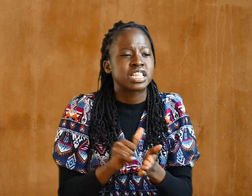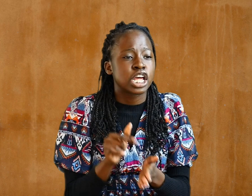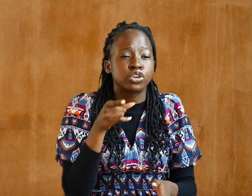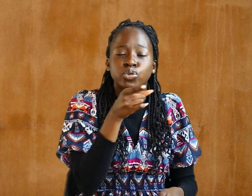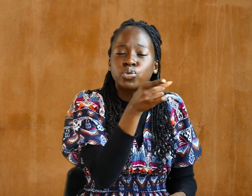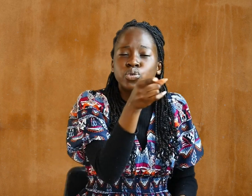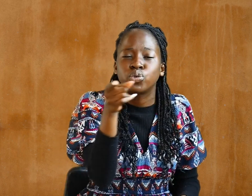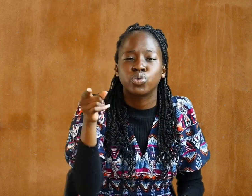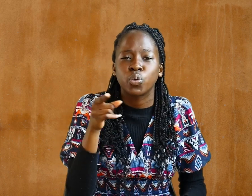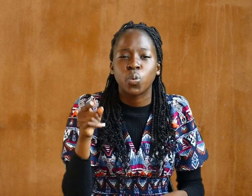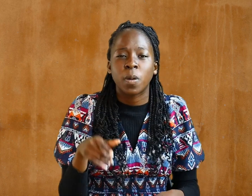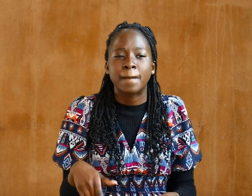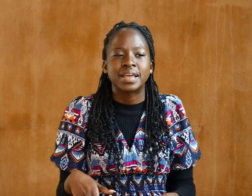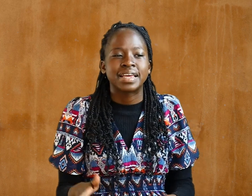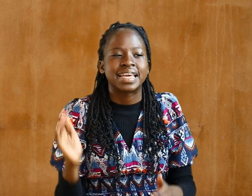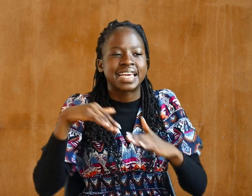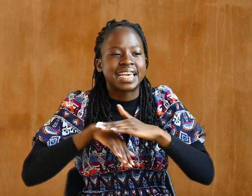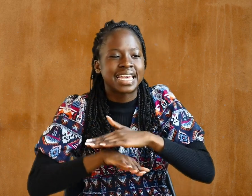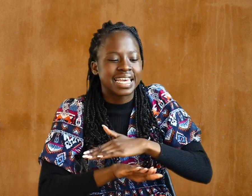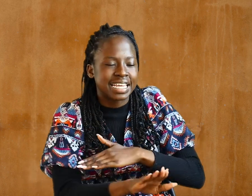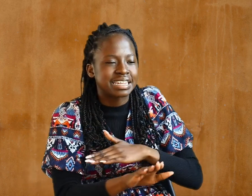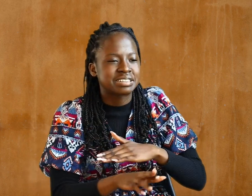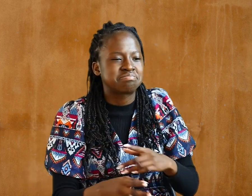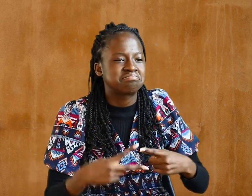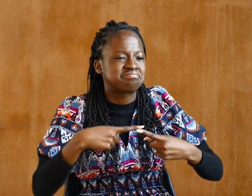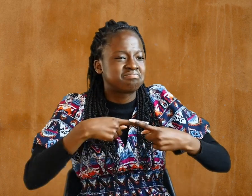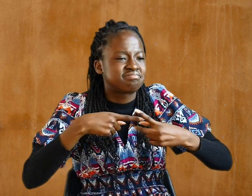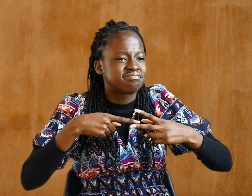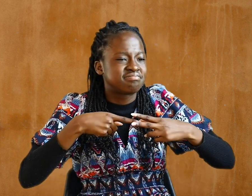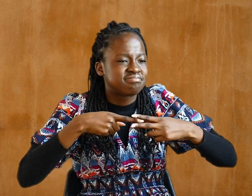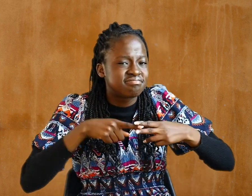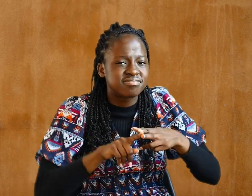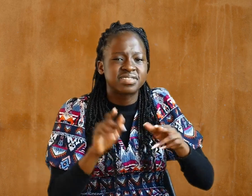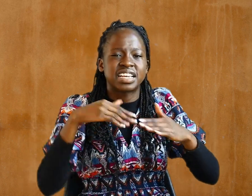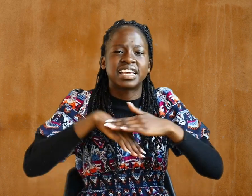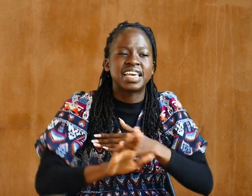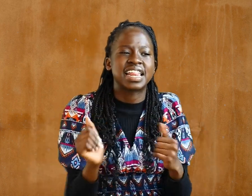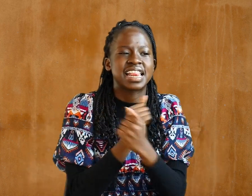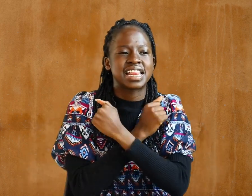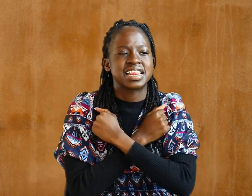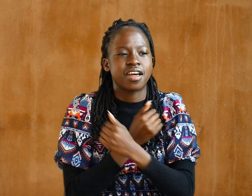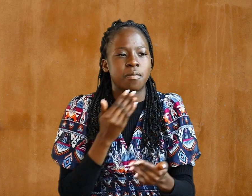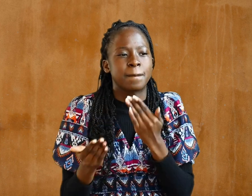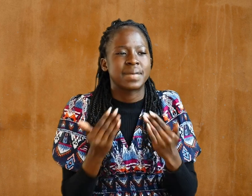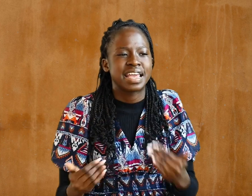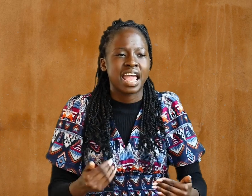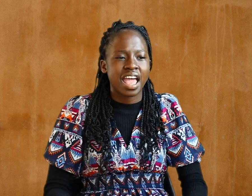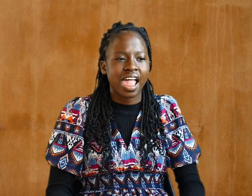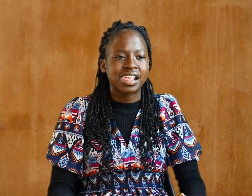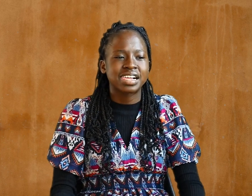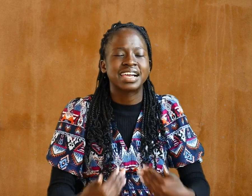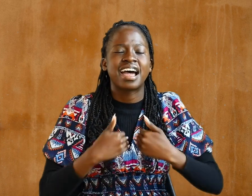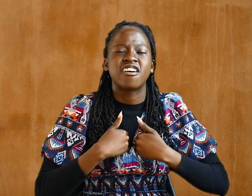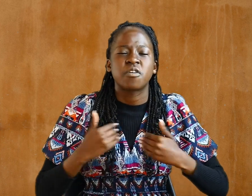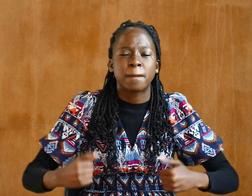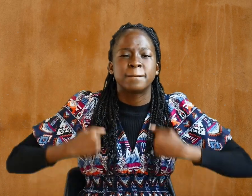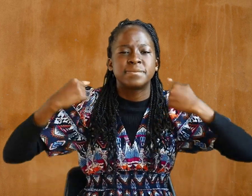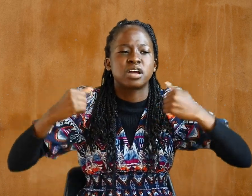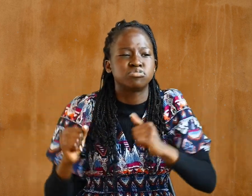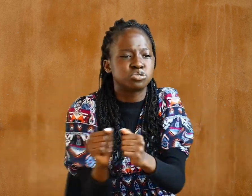in love, may have power, together with all the Lord's holy people, to grasp how